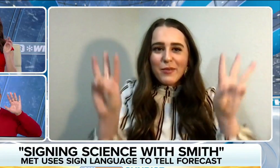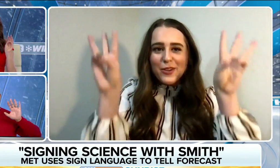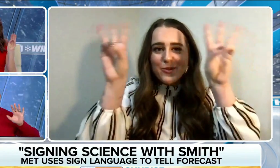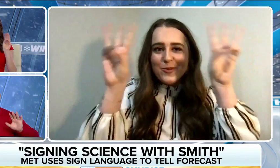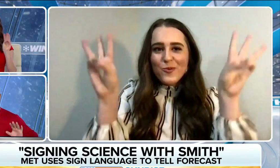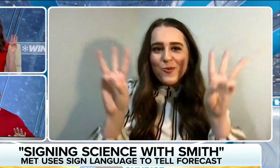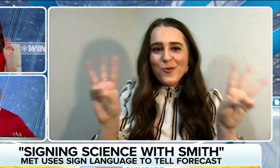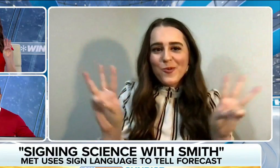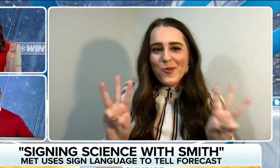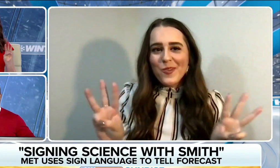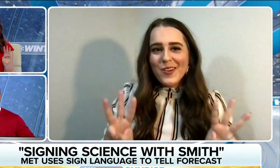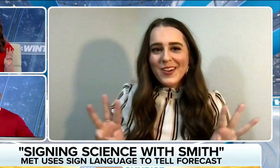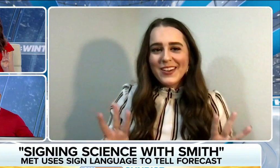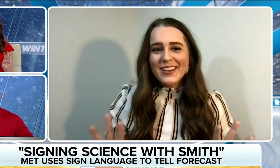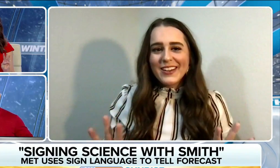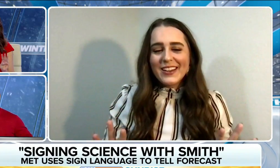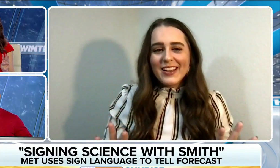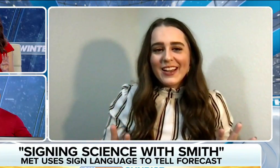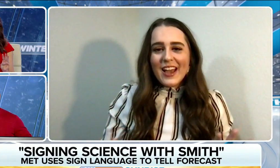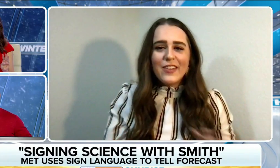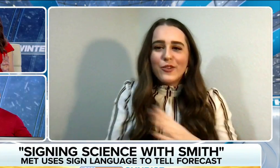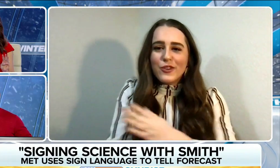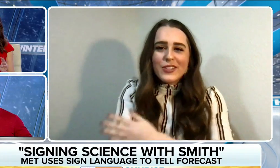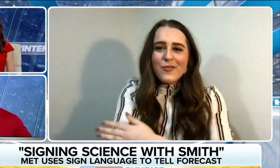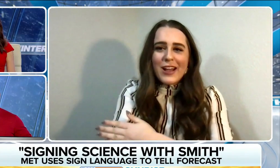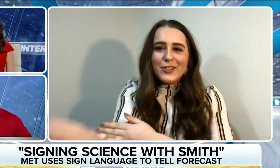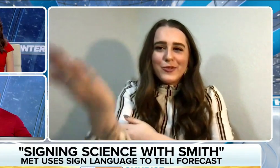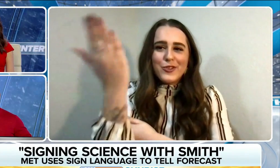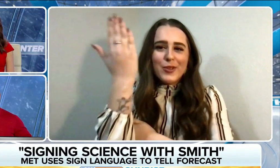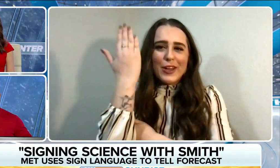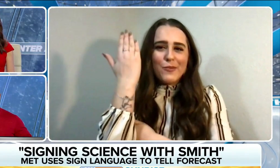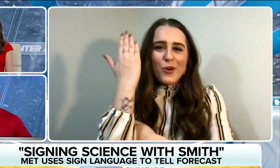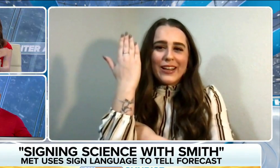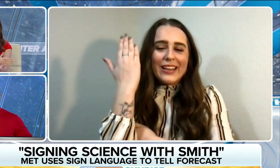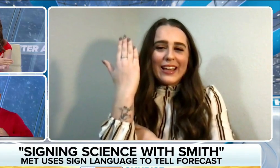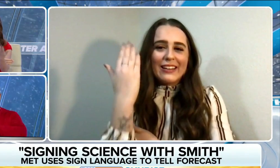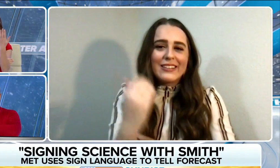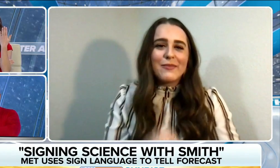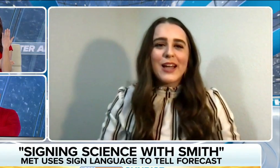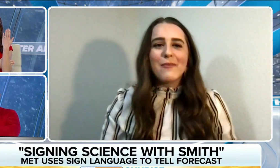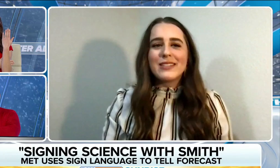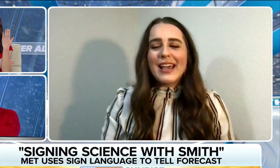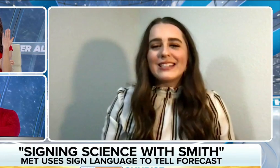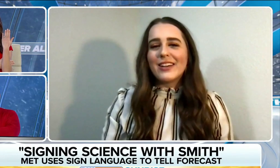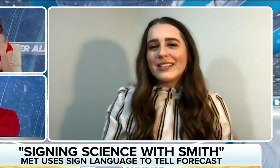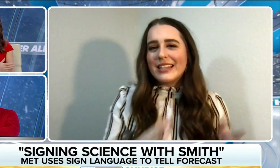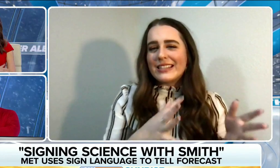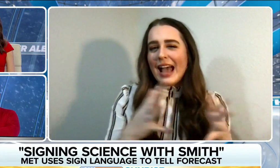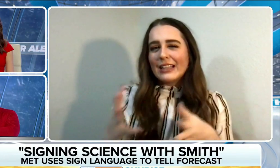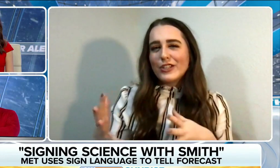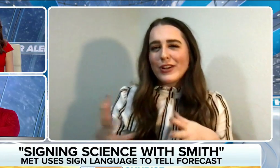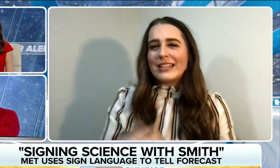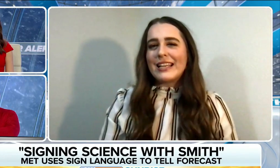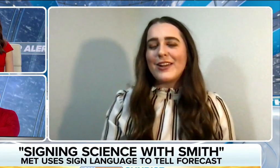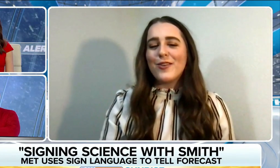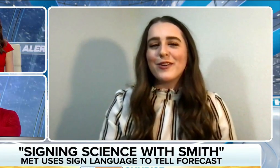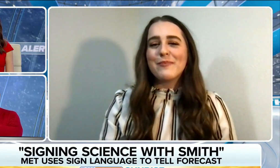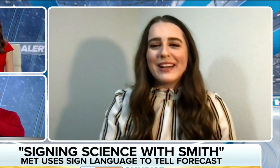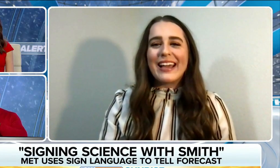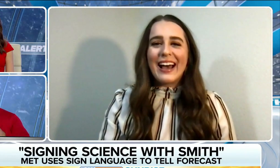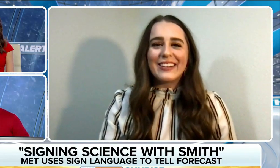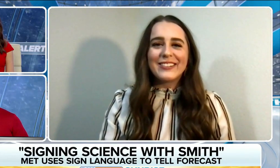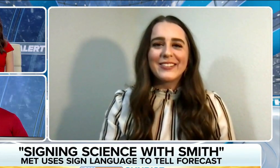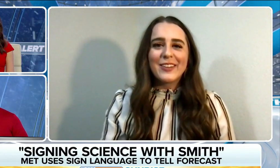With Ws. Okay. And then for sunrise, you would just do like good morning again. Sometimes ASL doesn't exactly translate